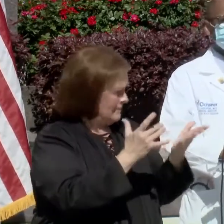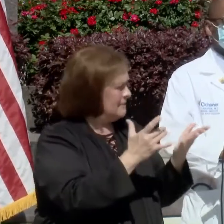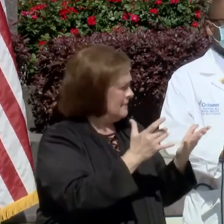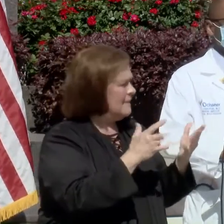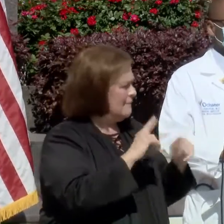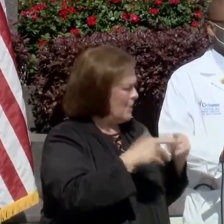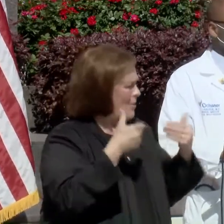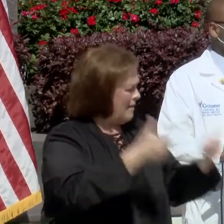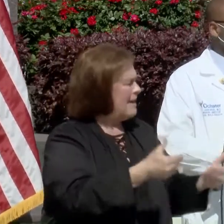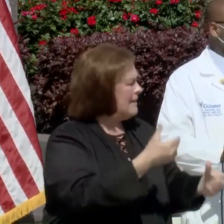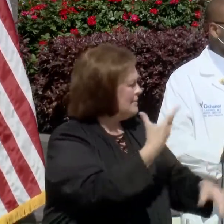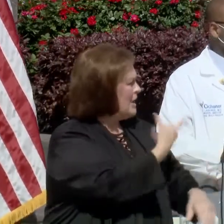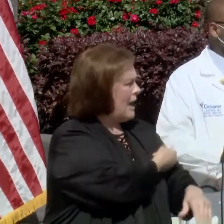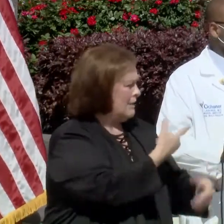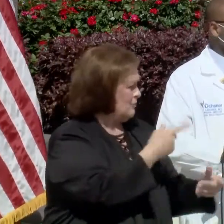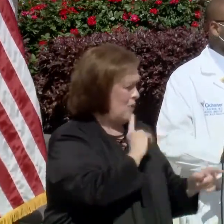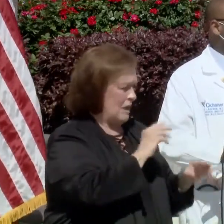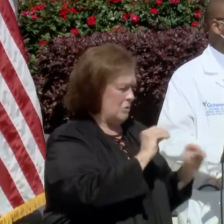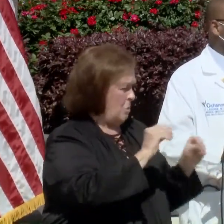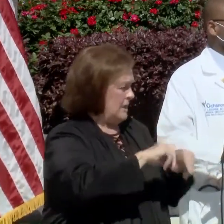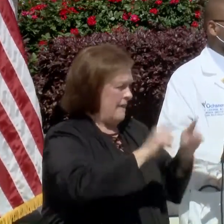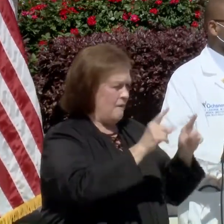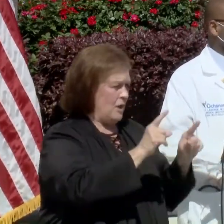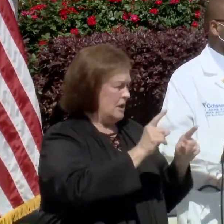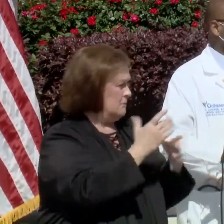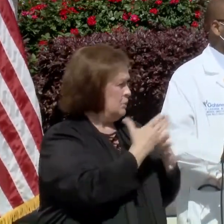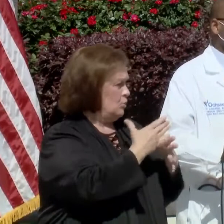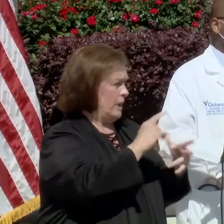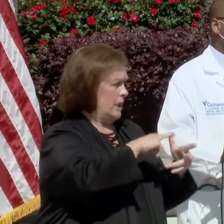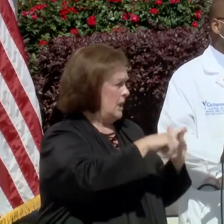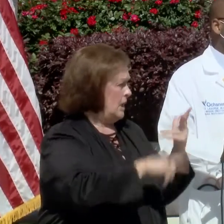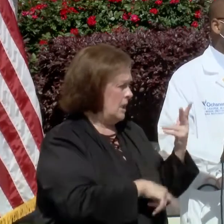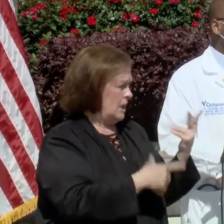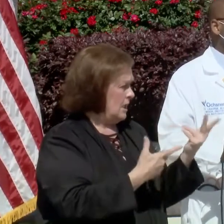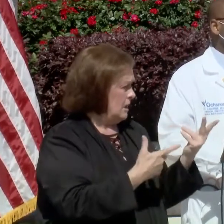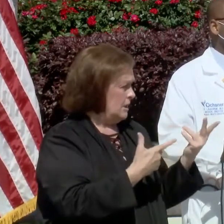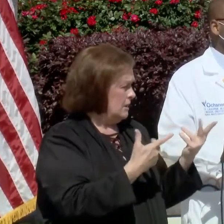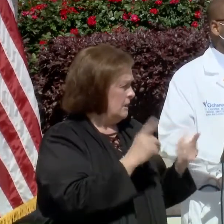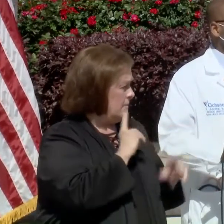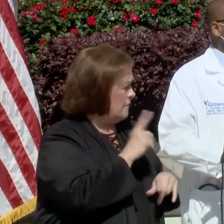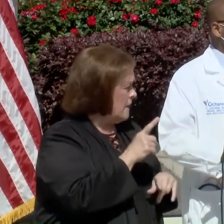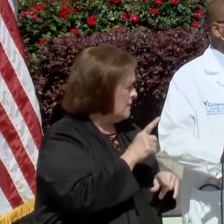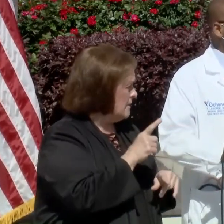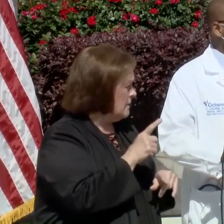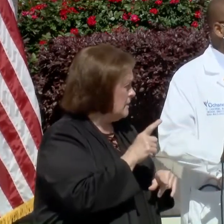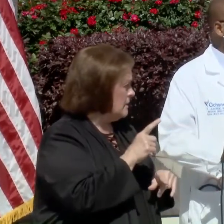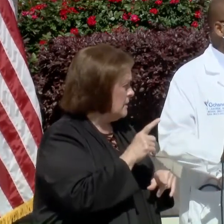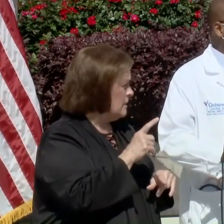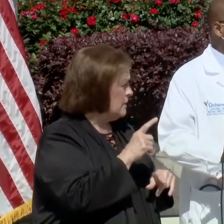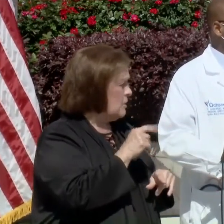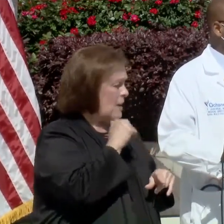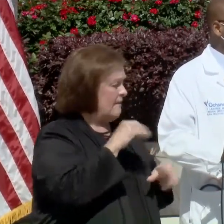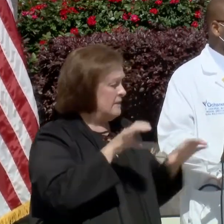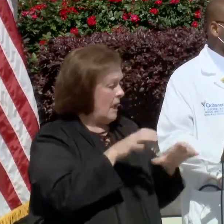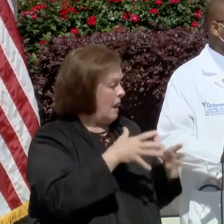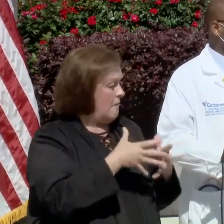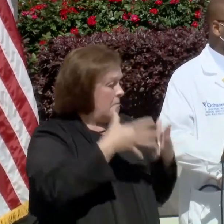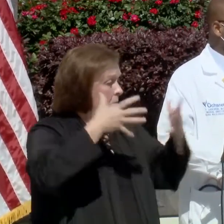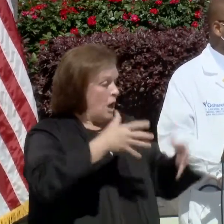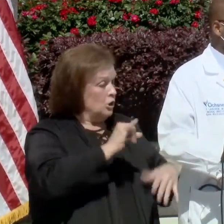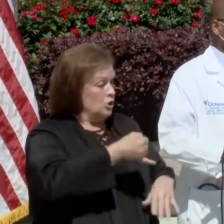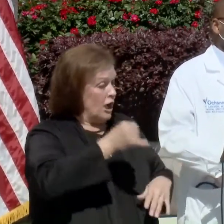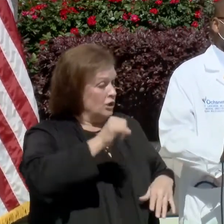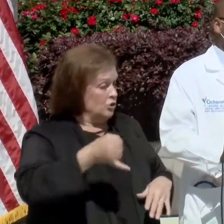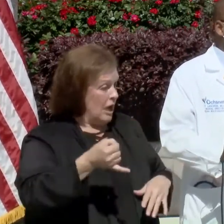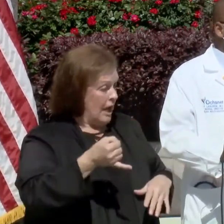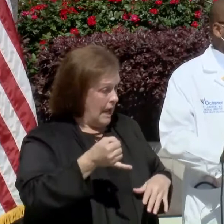difference in terms of a demand or a preference for one versus the other. But we've not really done as many J&J vaccination sites as going